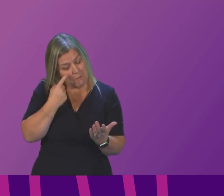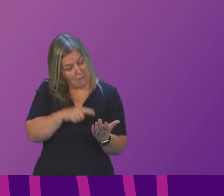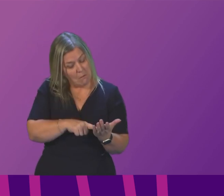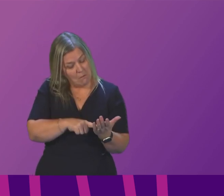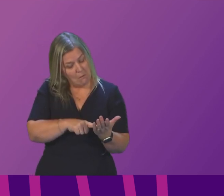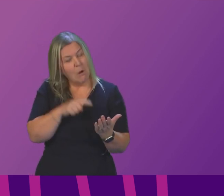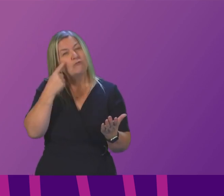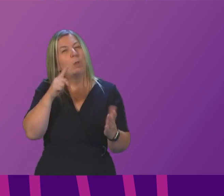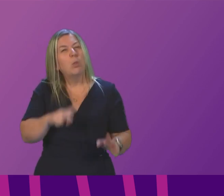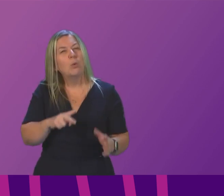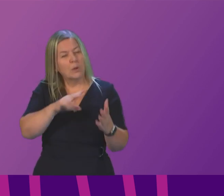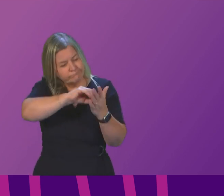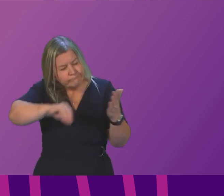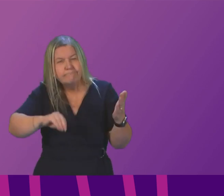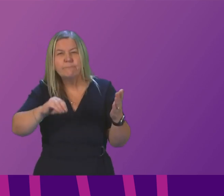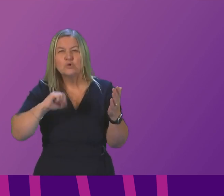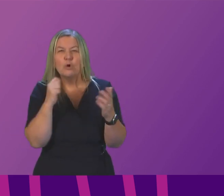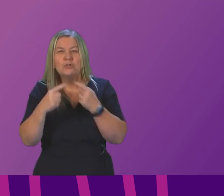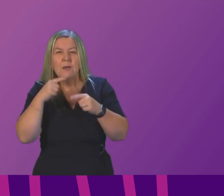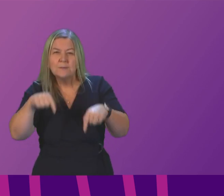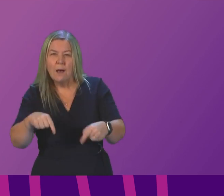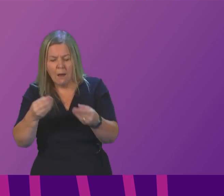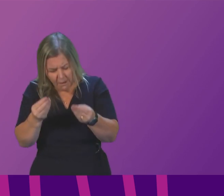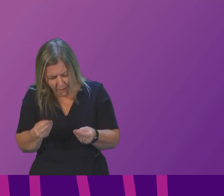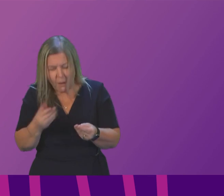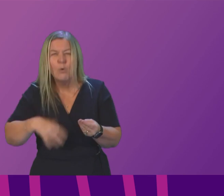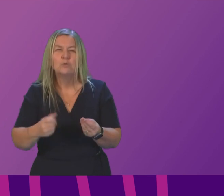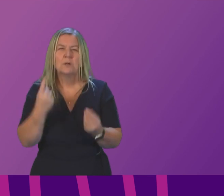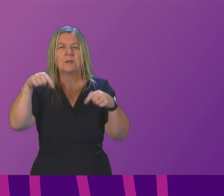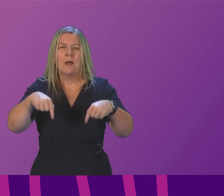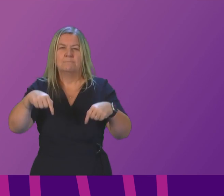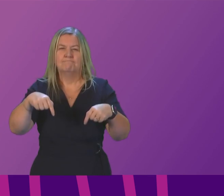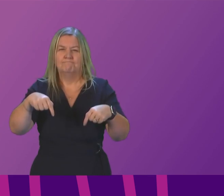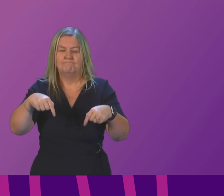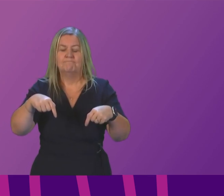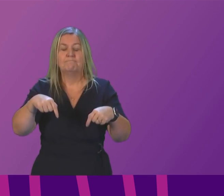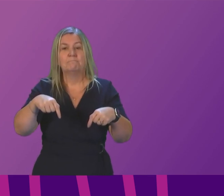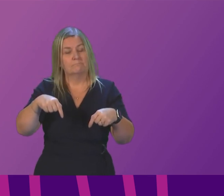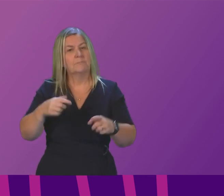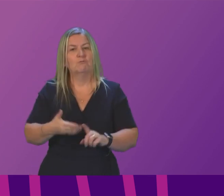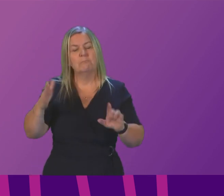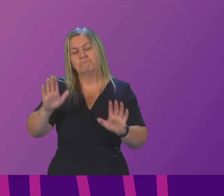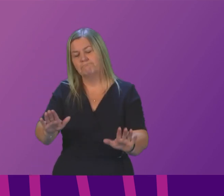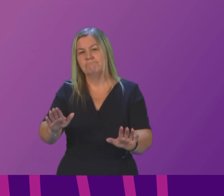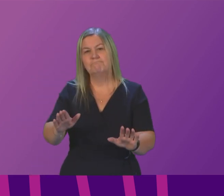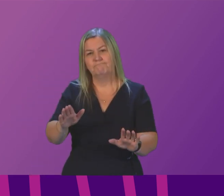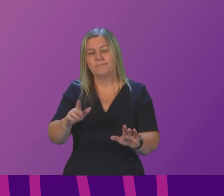Scottish only data now so we want to understand that in more detail that said everybody recognises the relationships